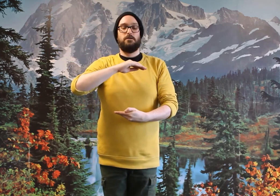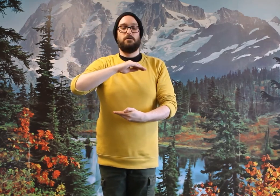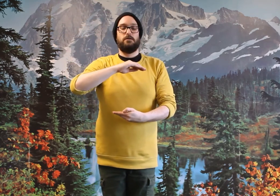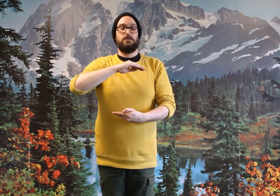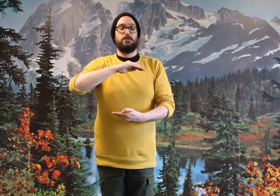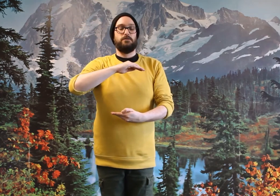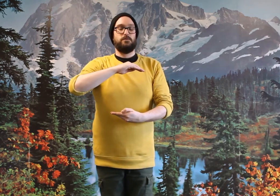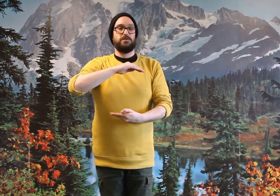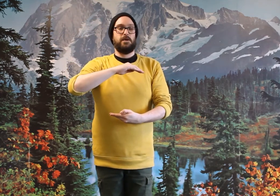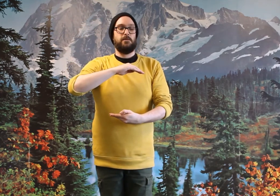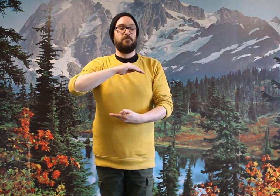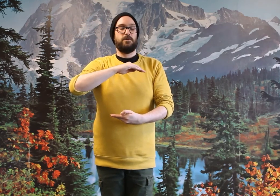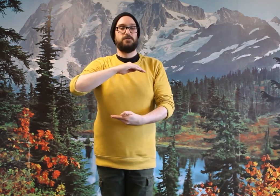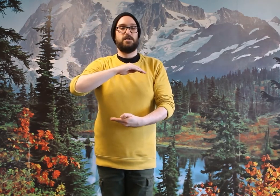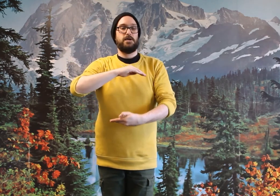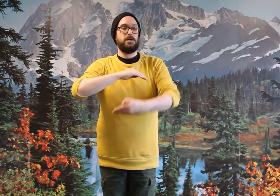Do the same for the other side.